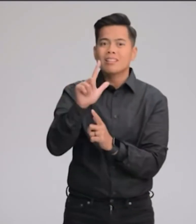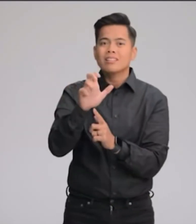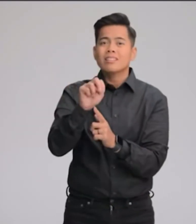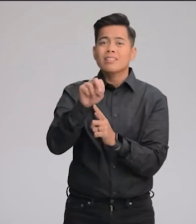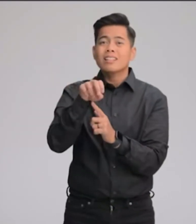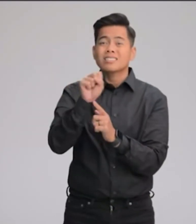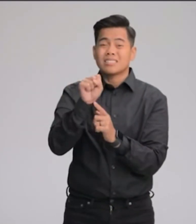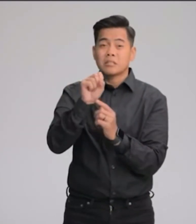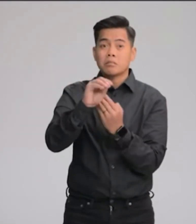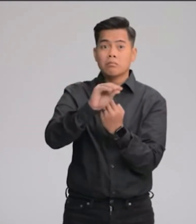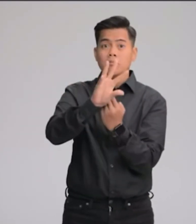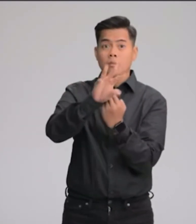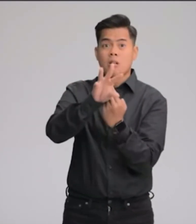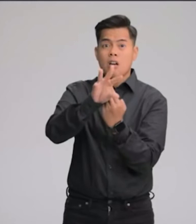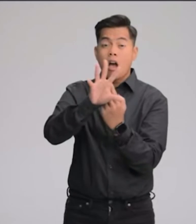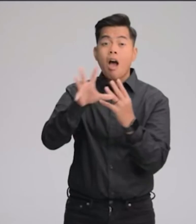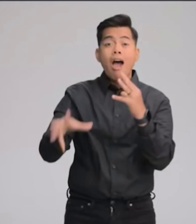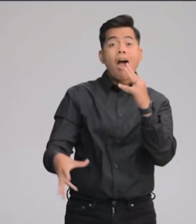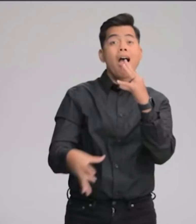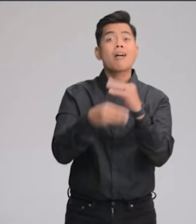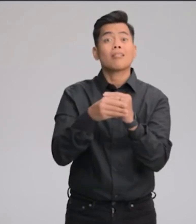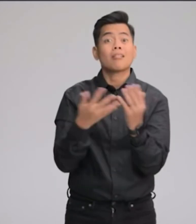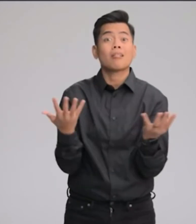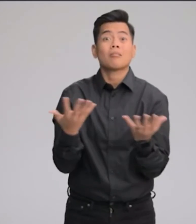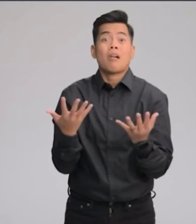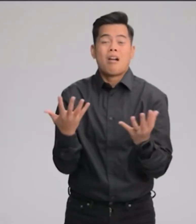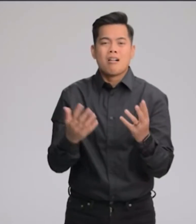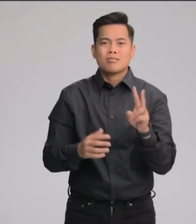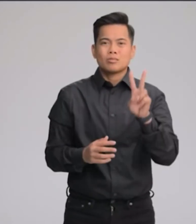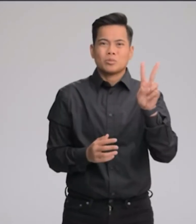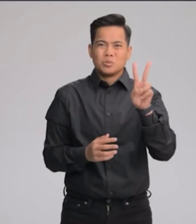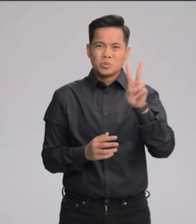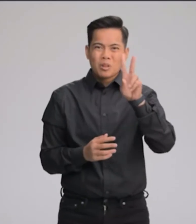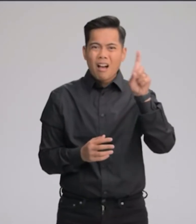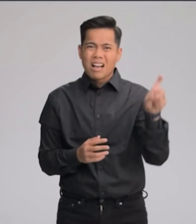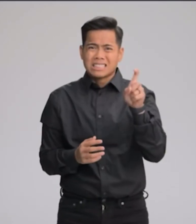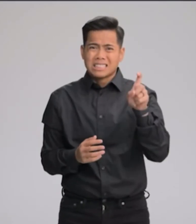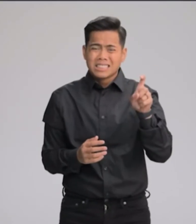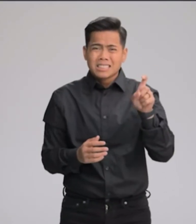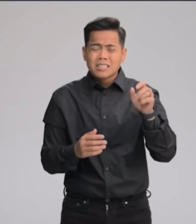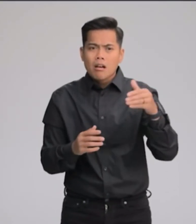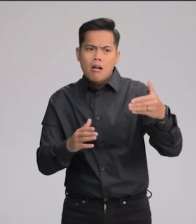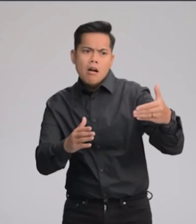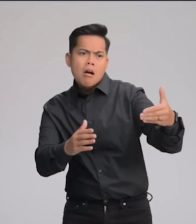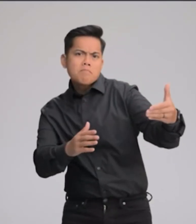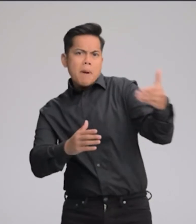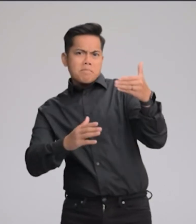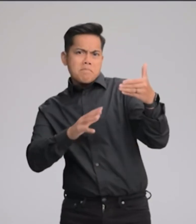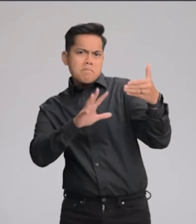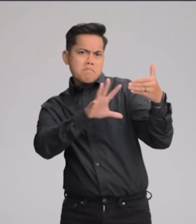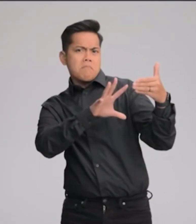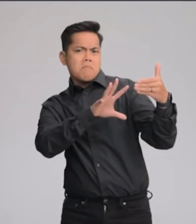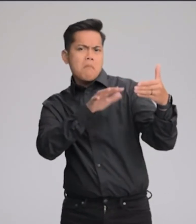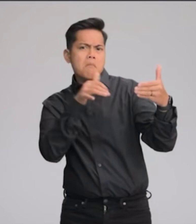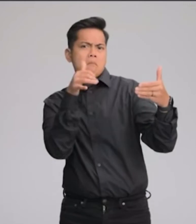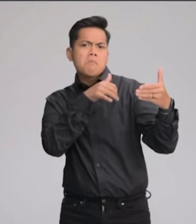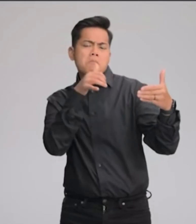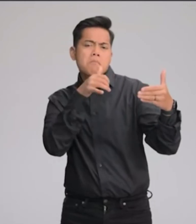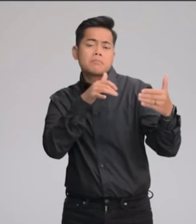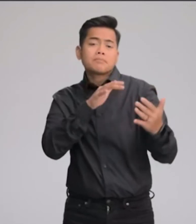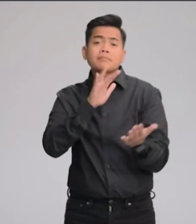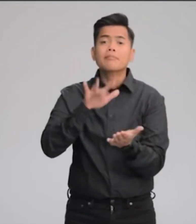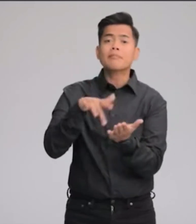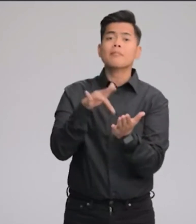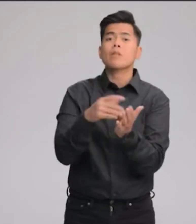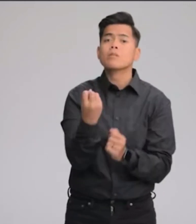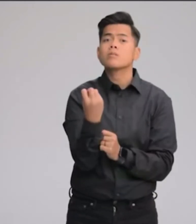three fixed lenses of the Pro camera system, adding a new 2x telephoto option for our users. We